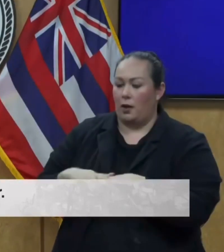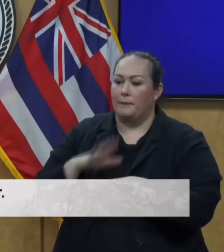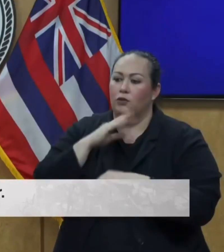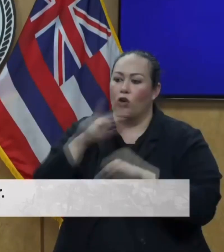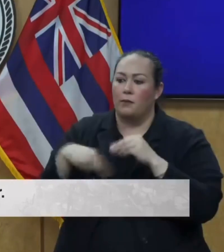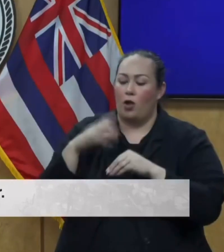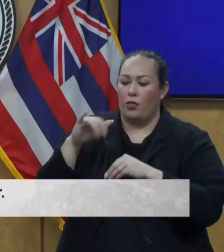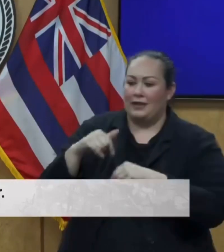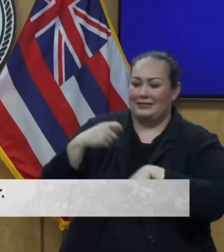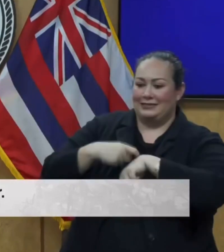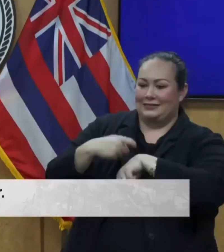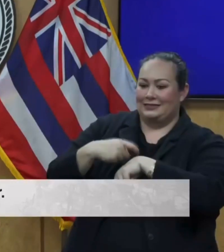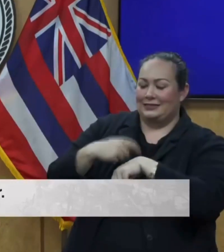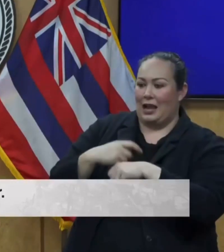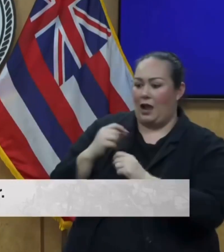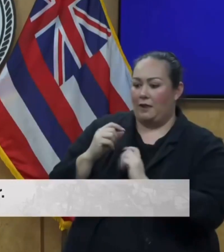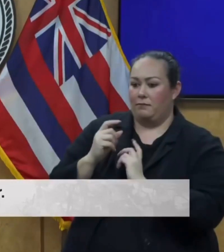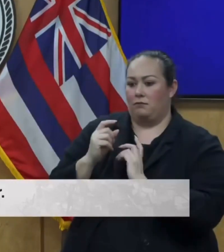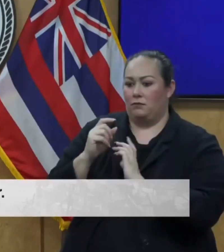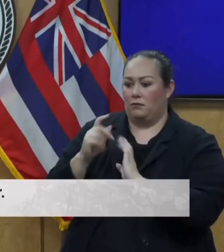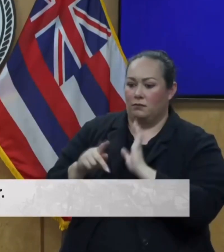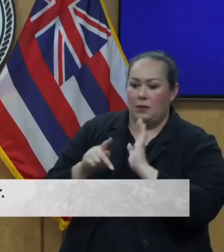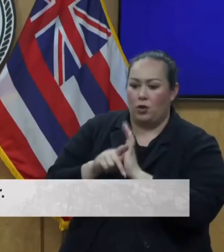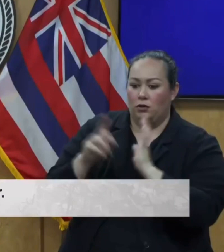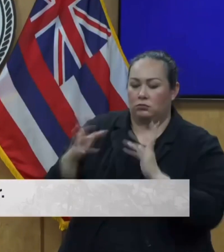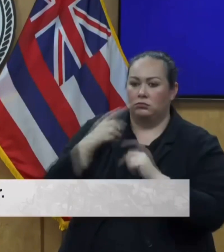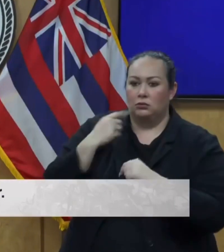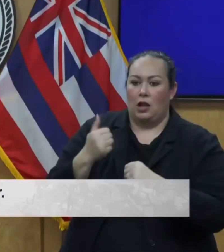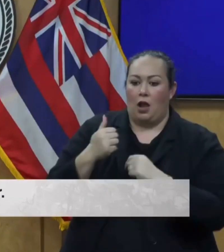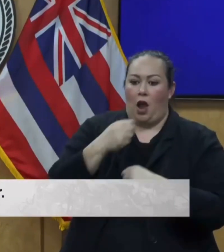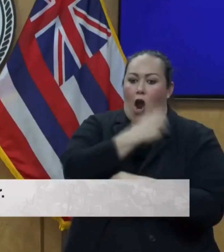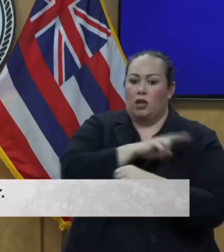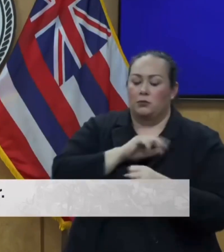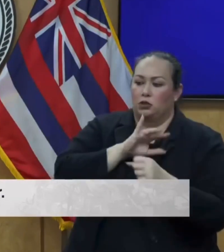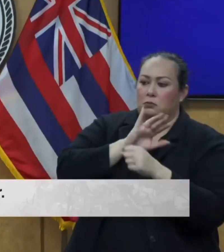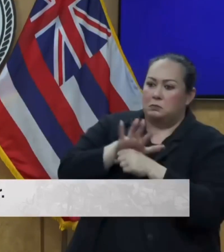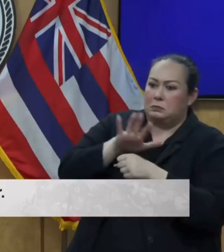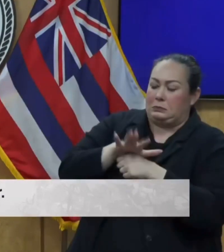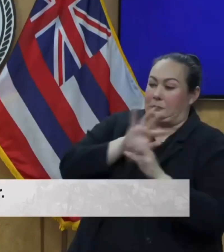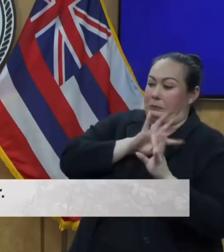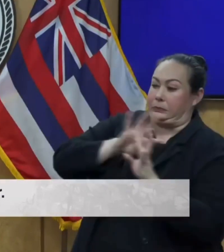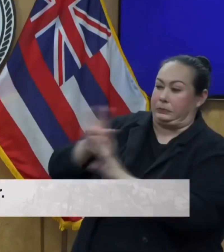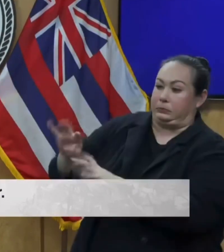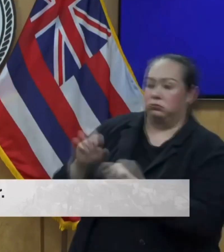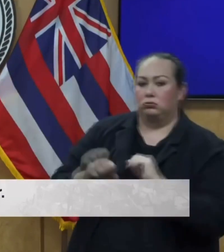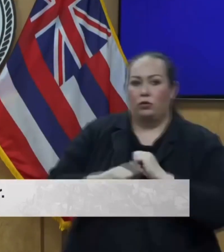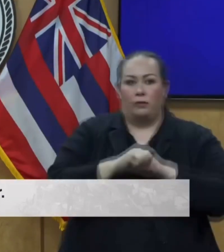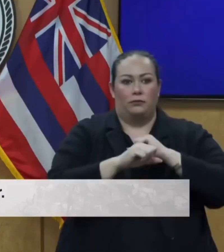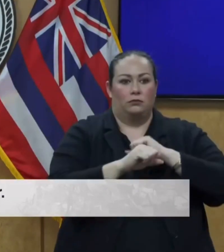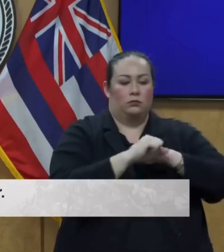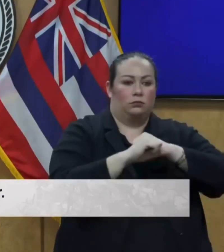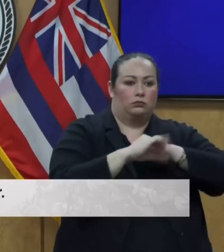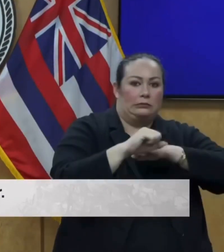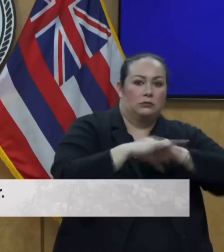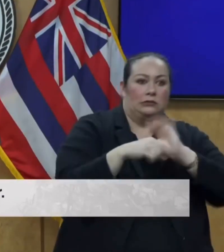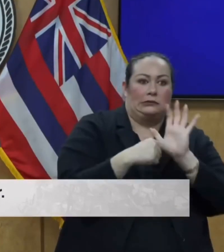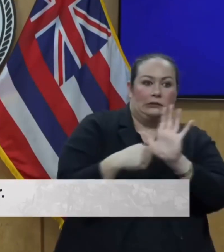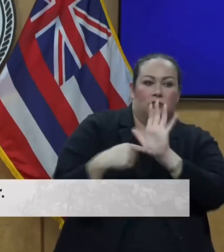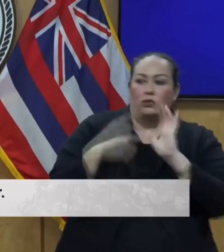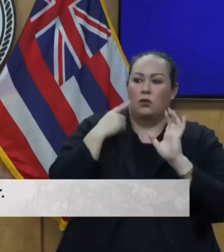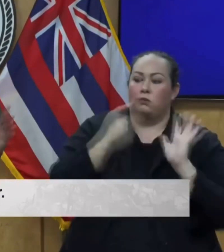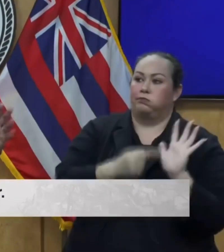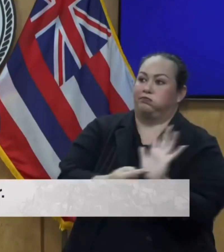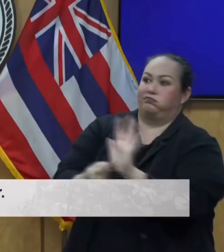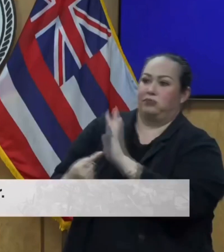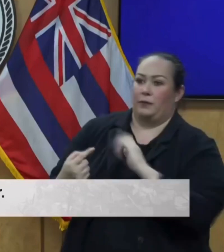time period where hospitals were packed, social media showed the fire, showed people running for their lives, and yet... Well, I wasn't on social media,